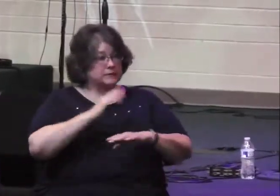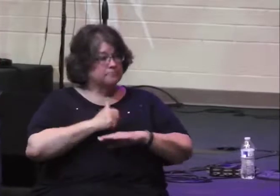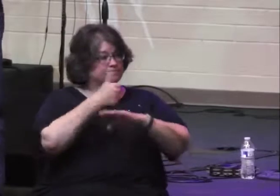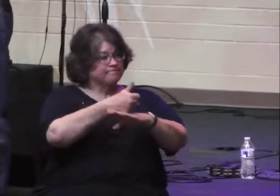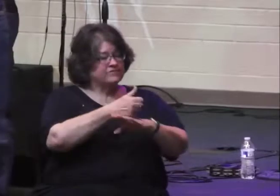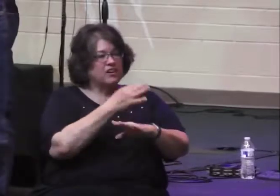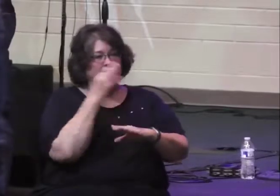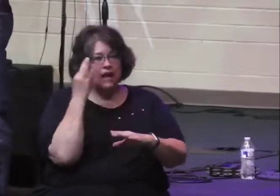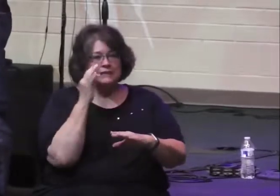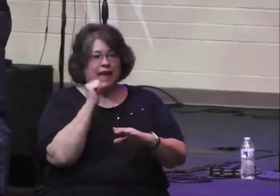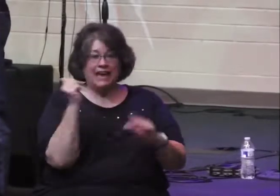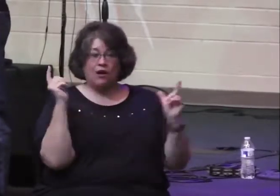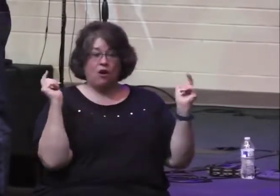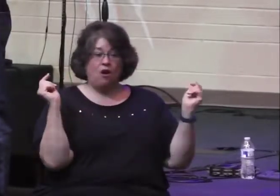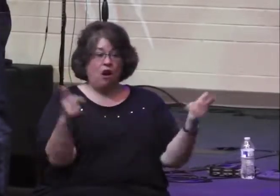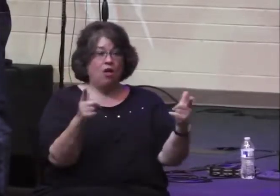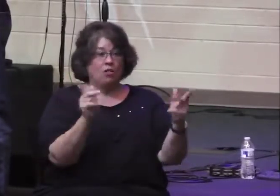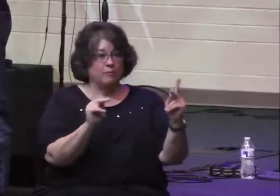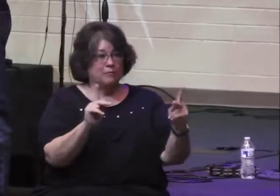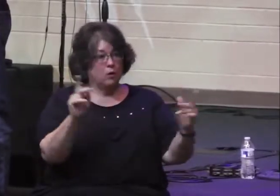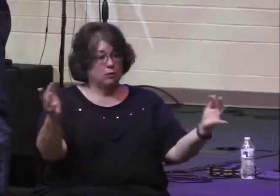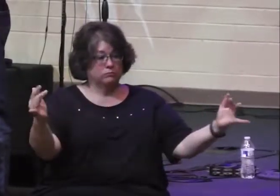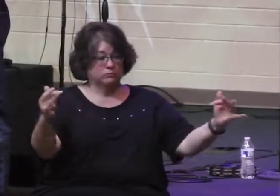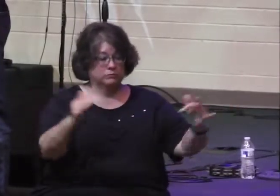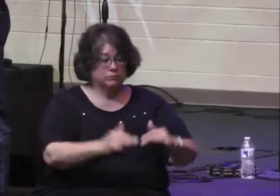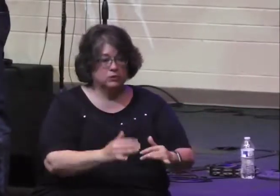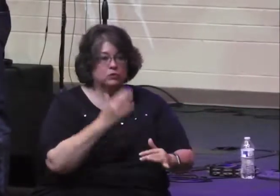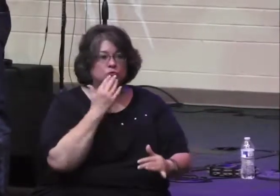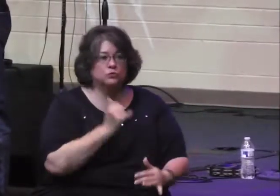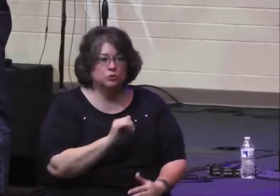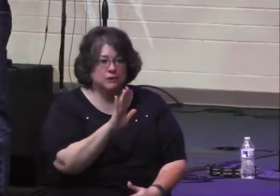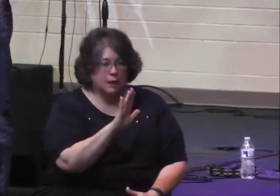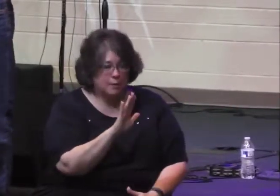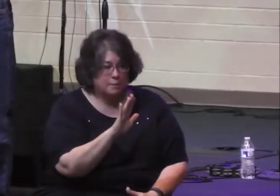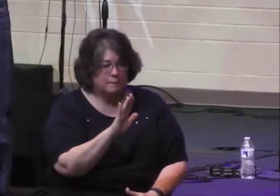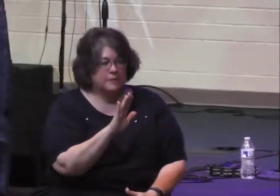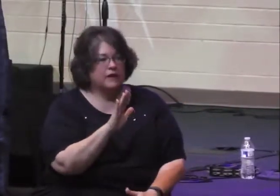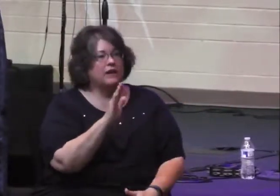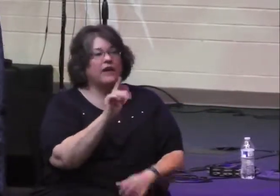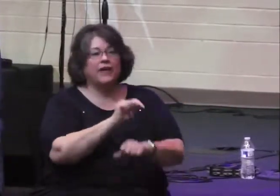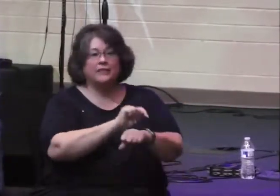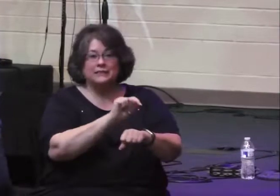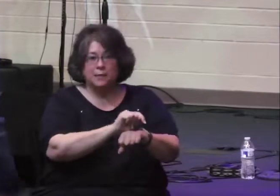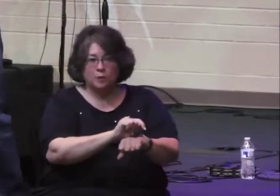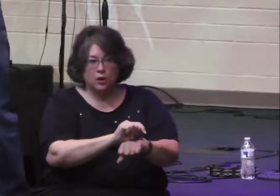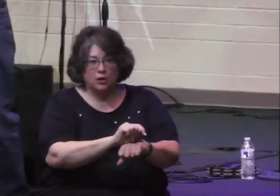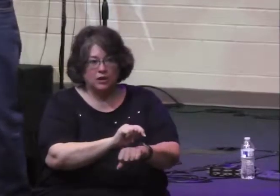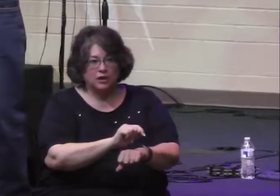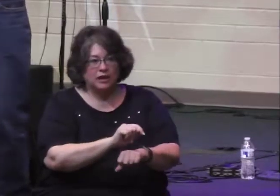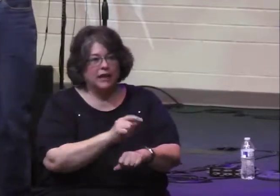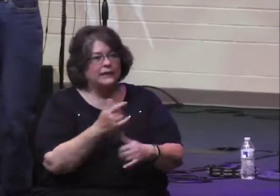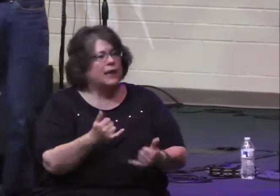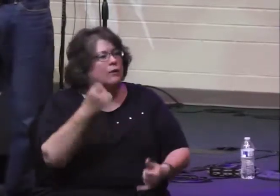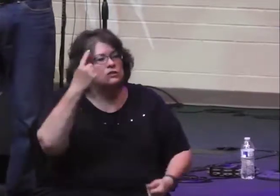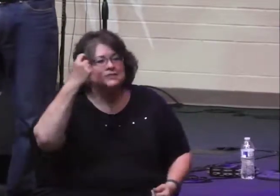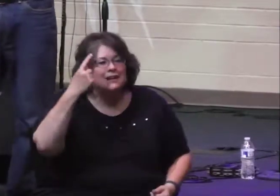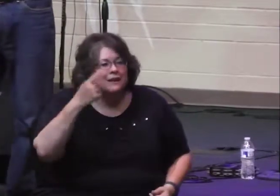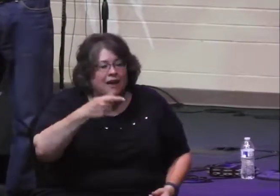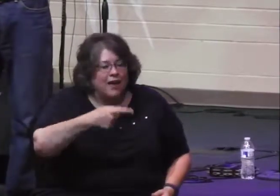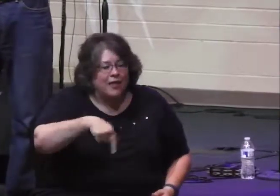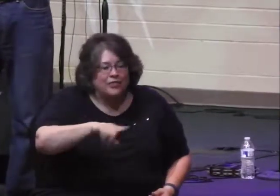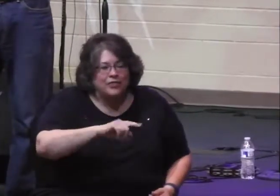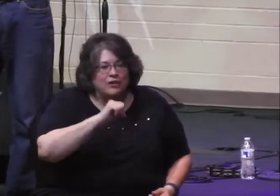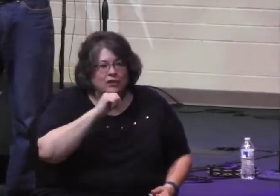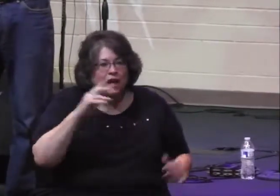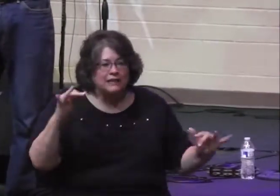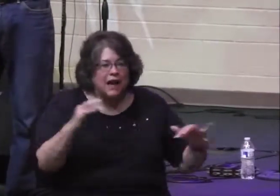So, everybody comes to Jerusalem. They're gathering at the temple. Now, they're not gathering there because it's a really